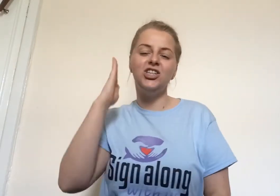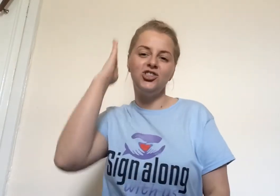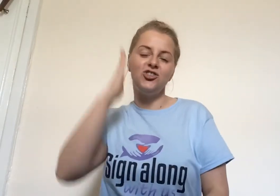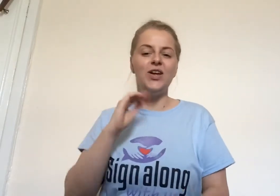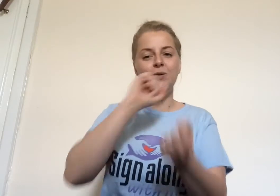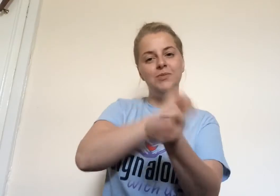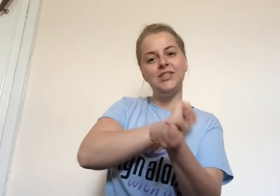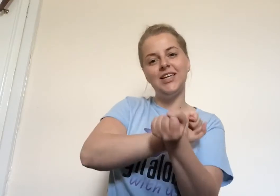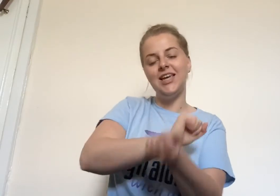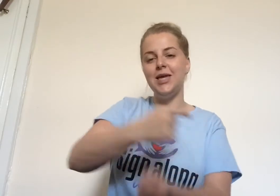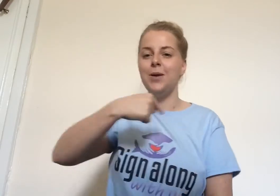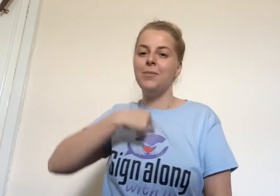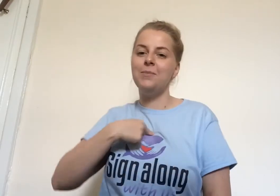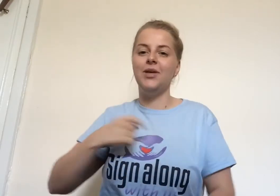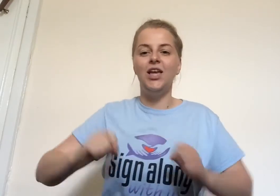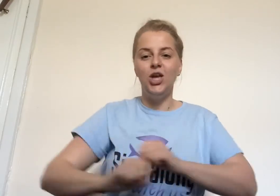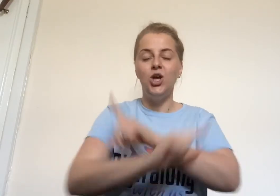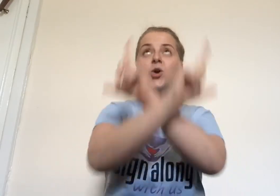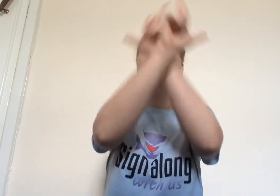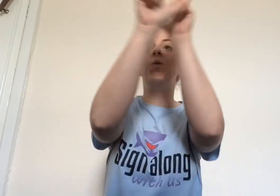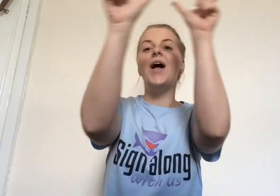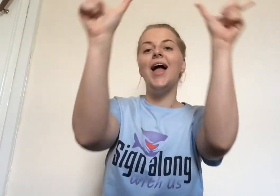dreams keeping me awake